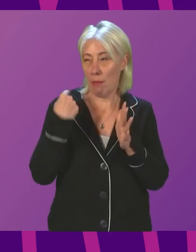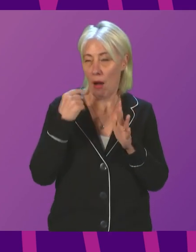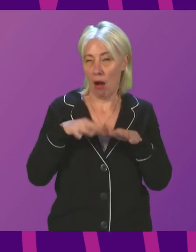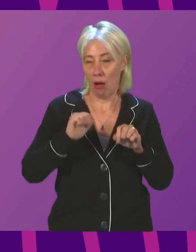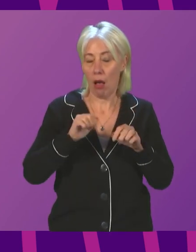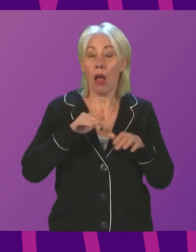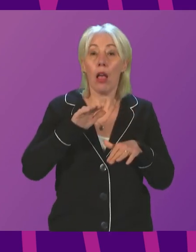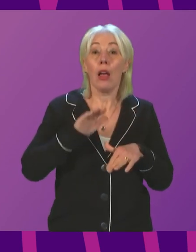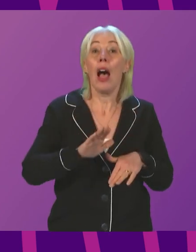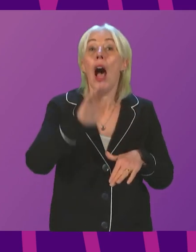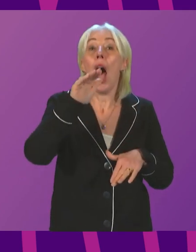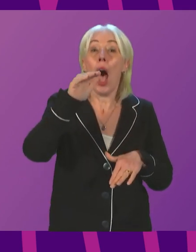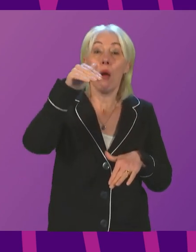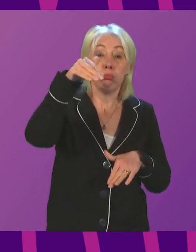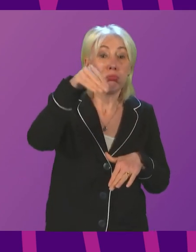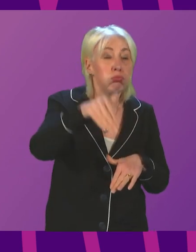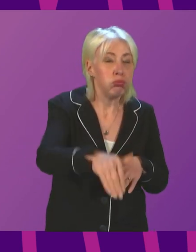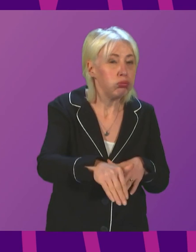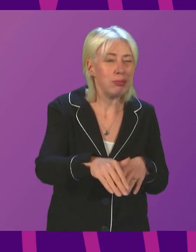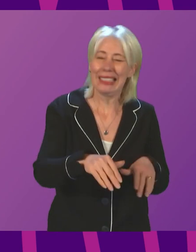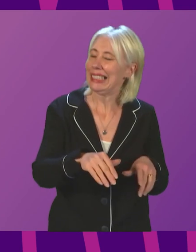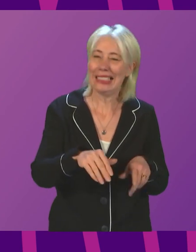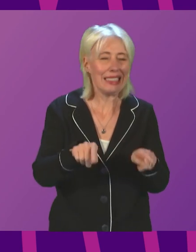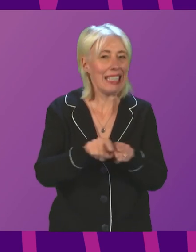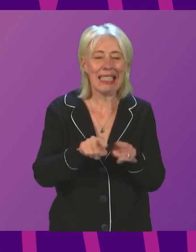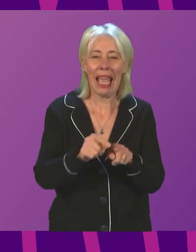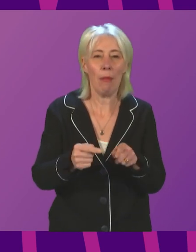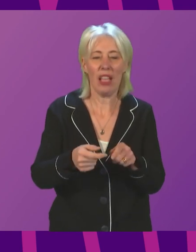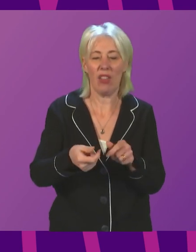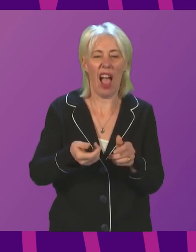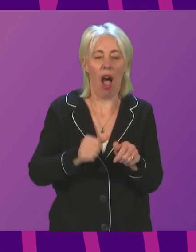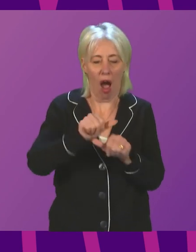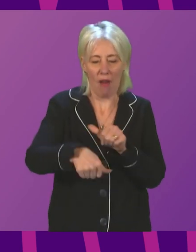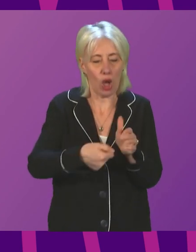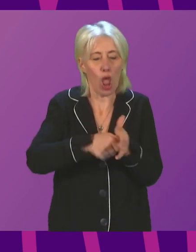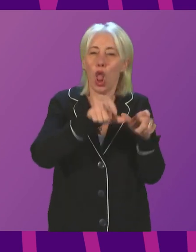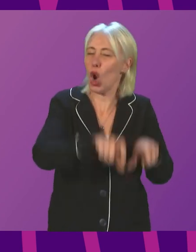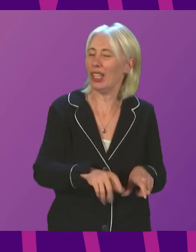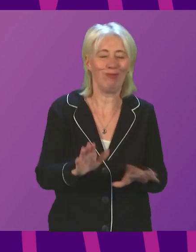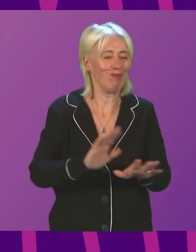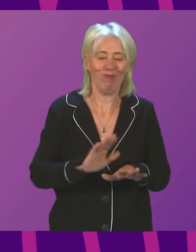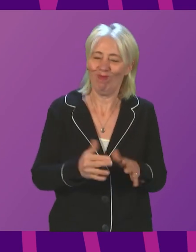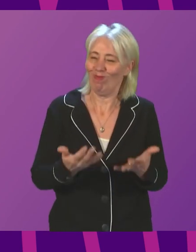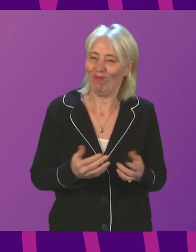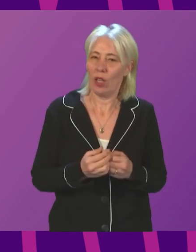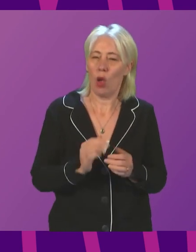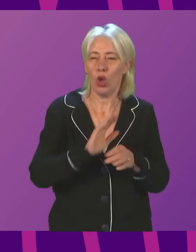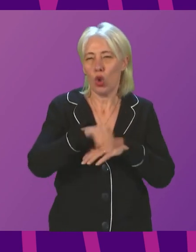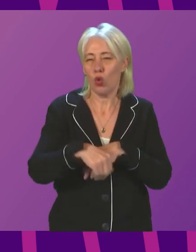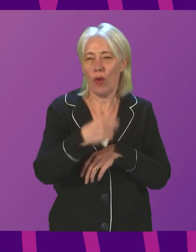virus has not reduced to anything like the low levels that we had seen following the lockdowns. At slightly over 2,500,